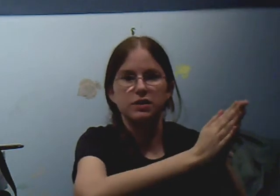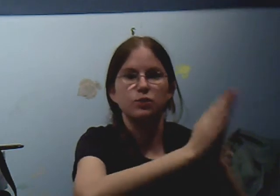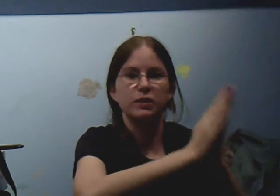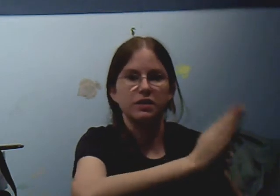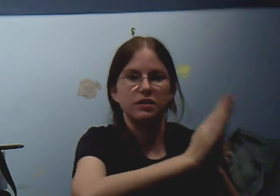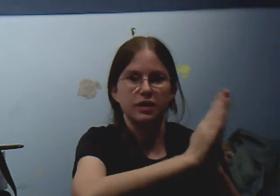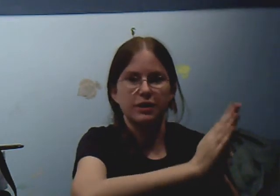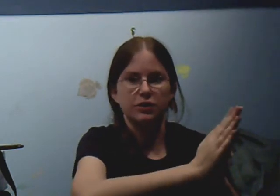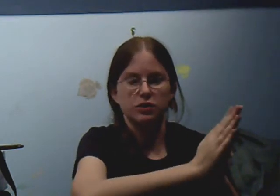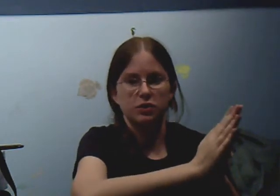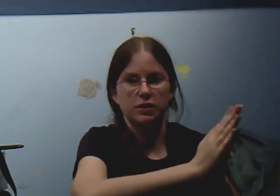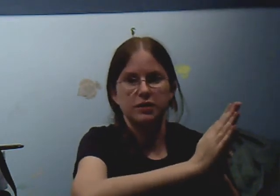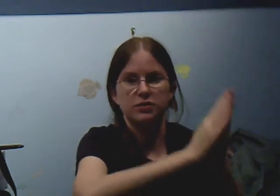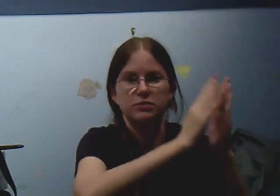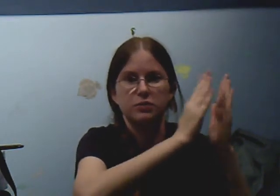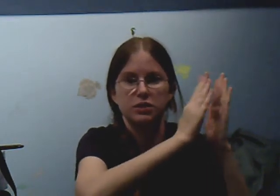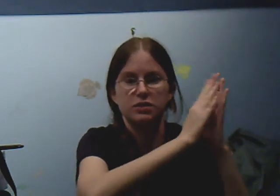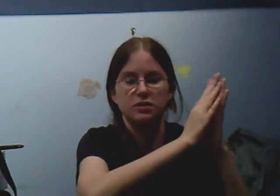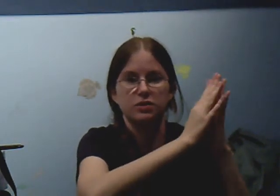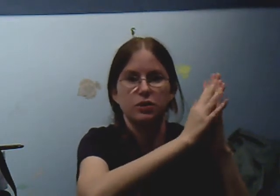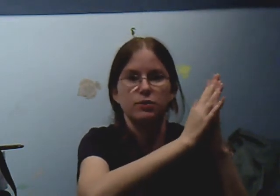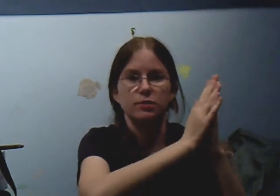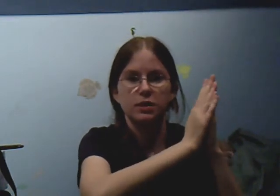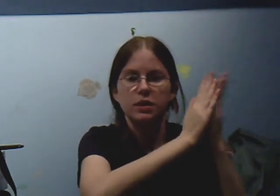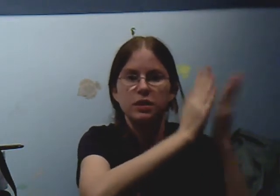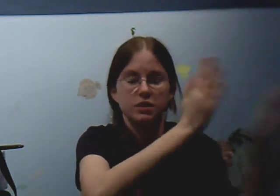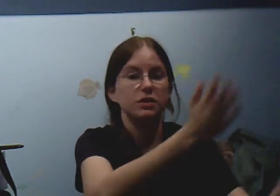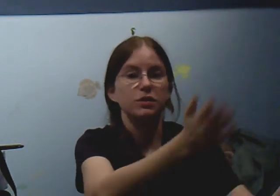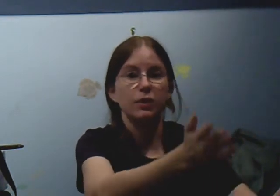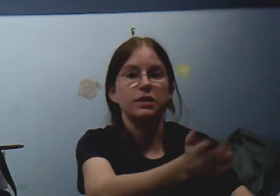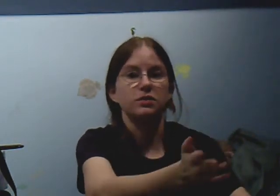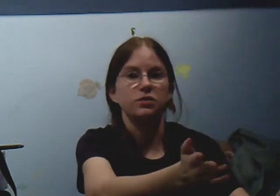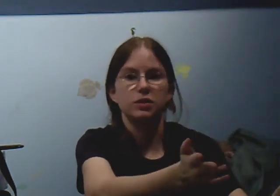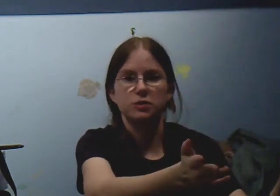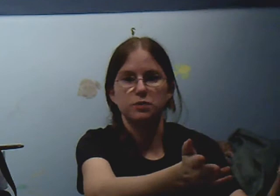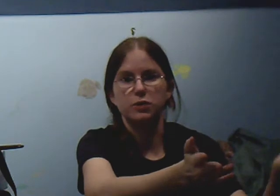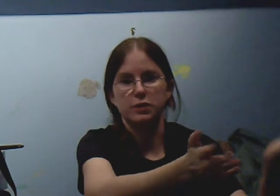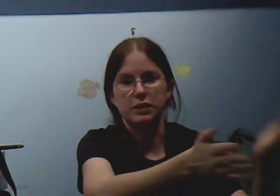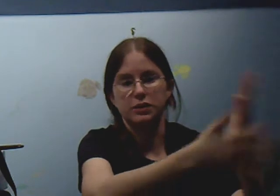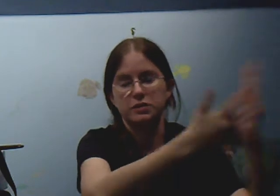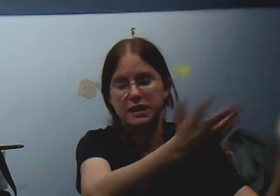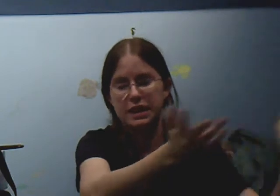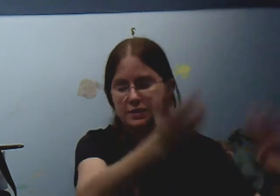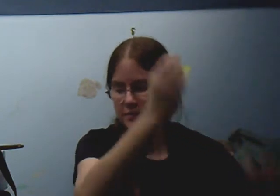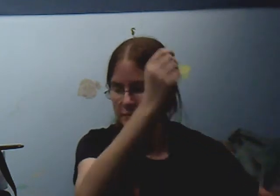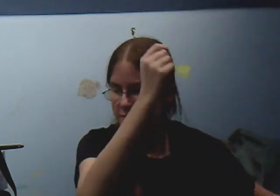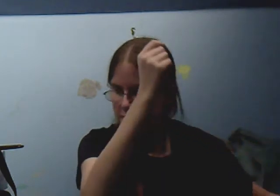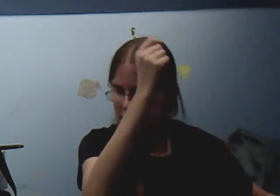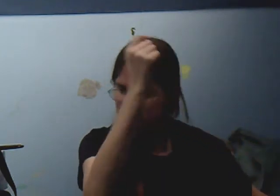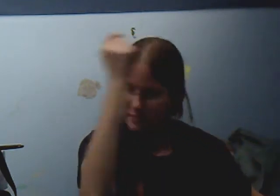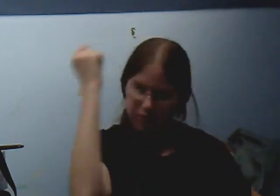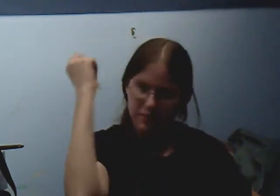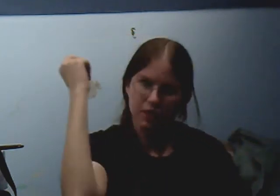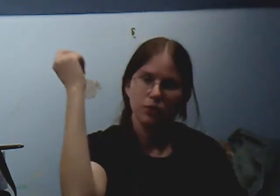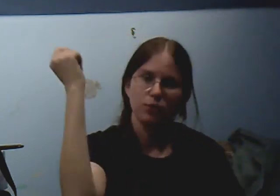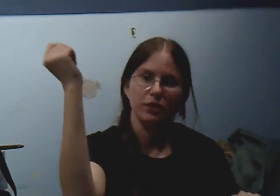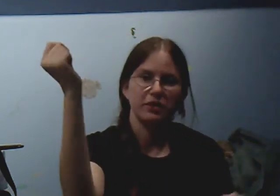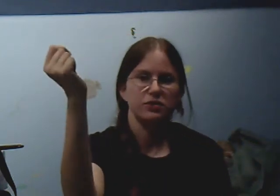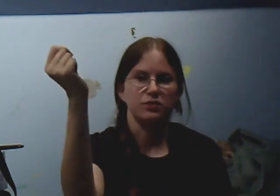be with the Doctor as much as, you know, she wanted to explore and all that. Whereas